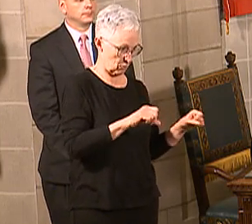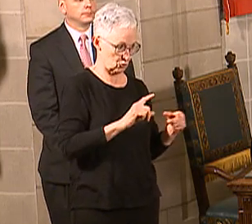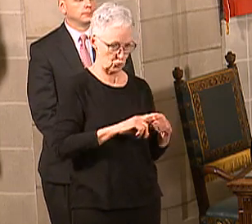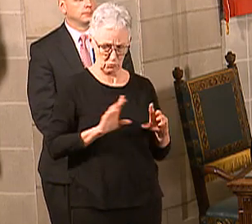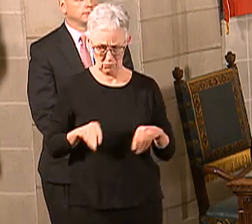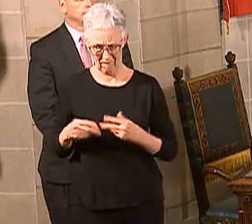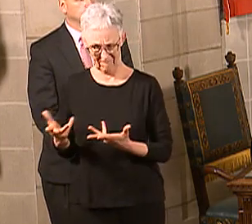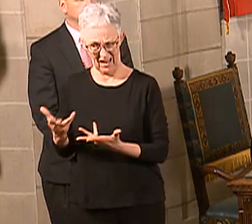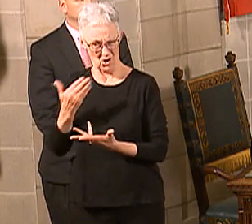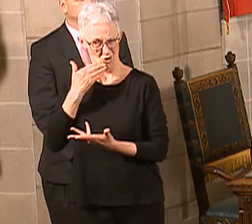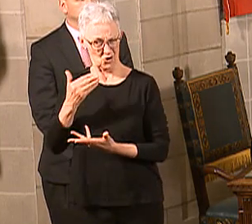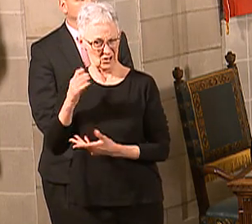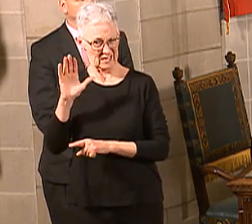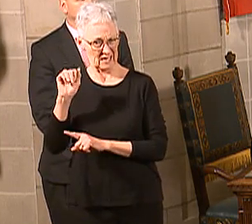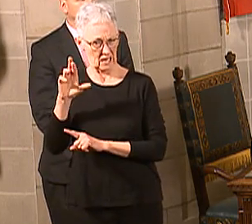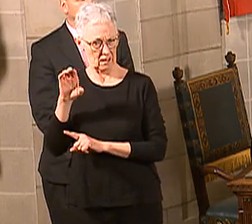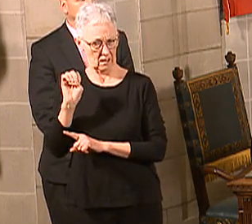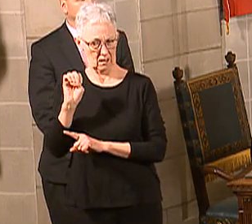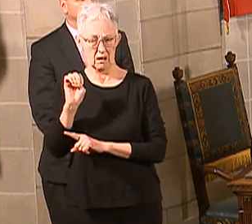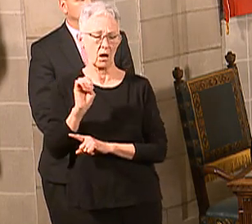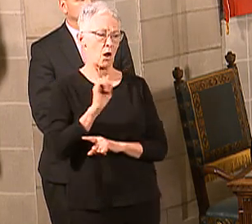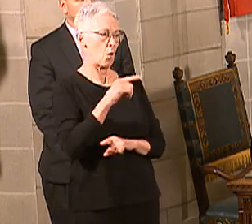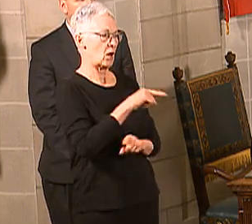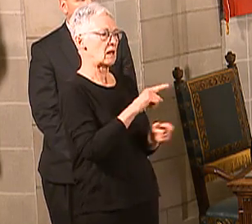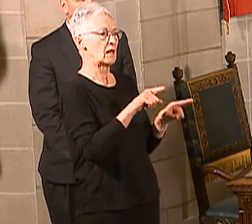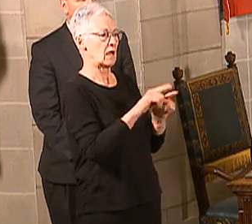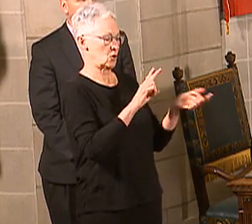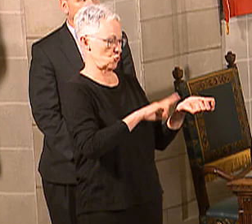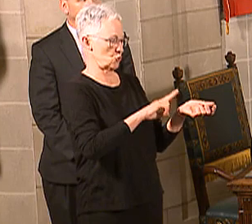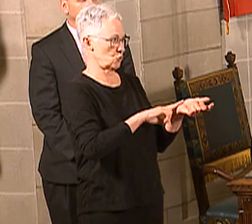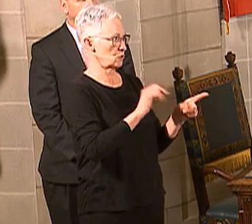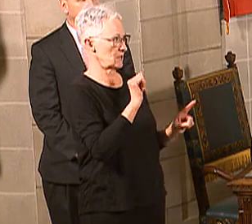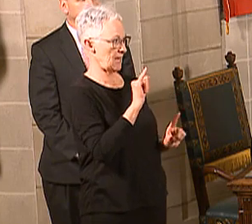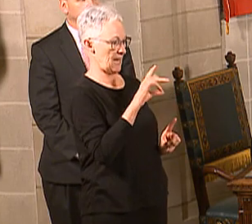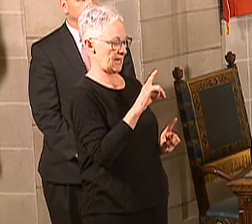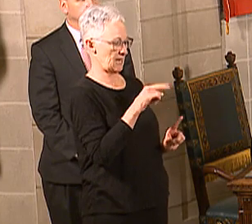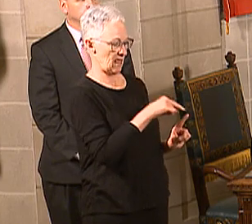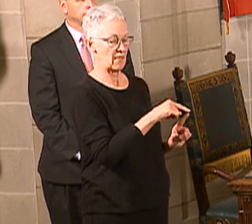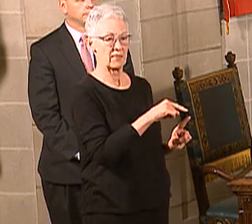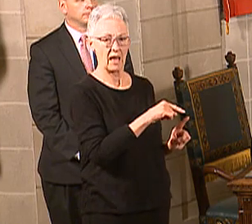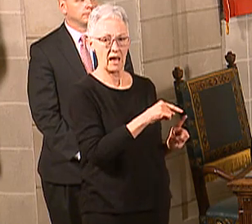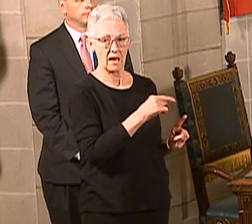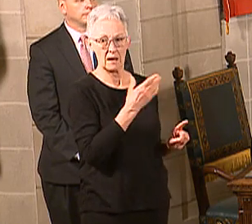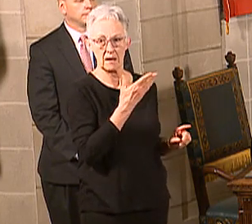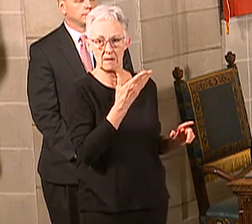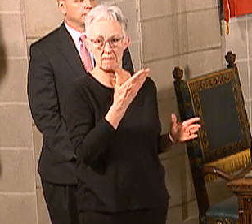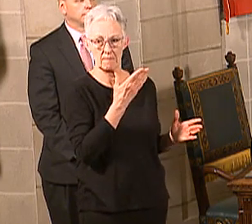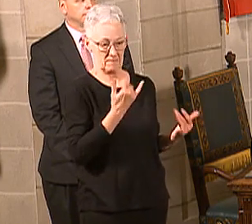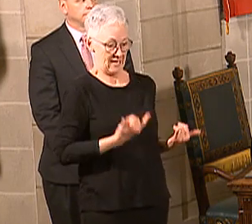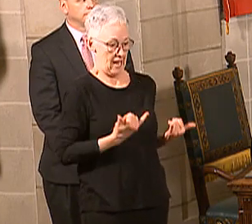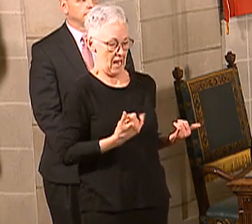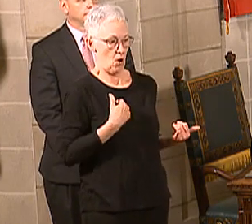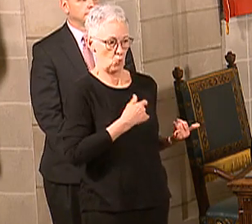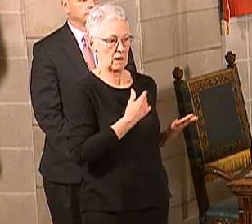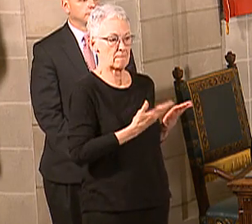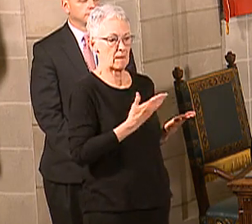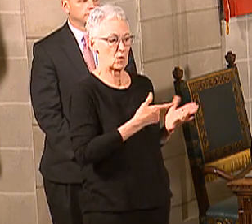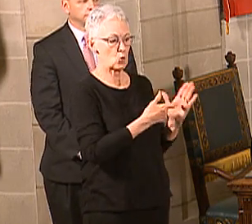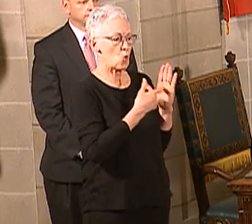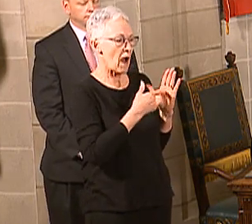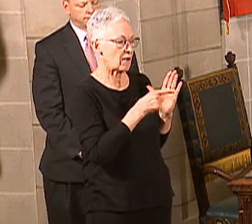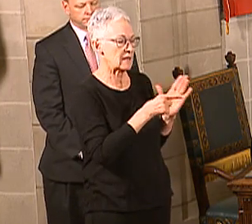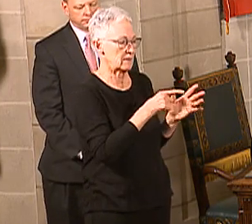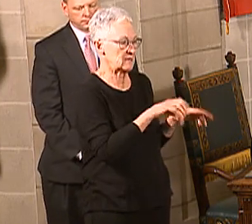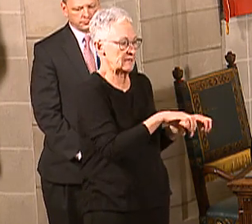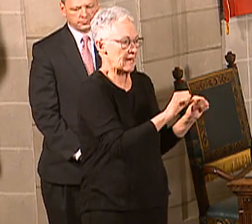may only have to have eight hours of, you know, of that education before they can be working in the facility versus the